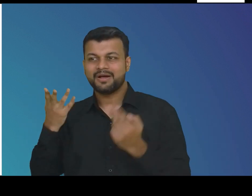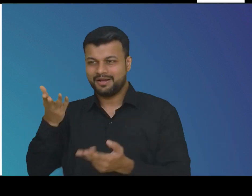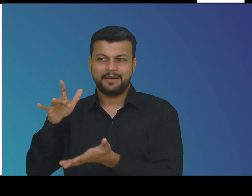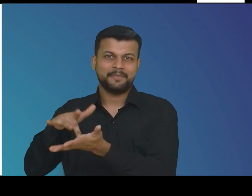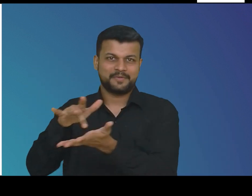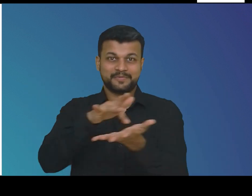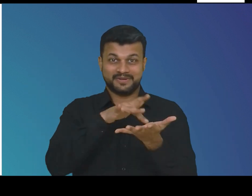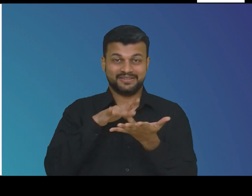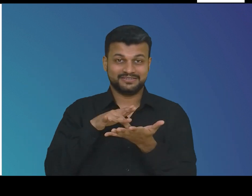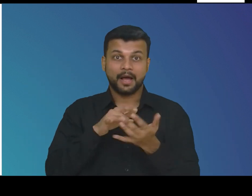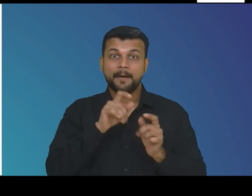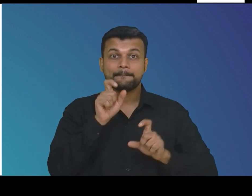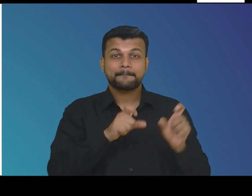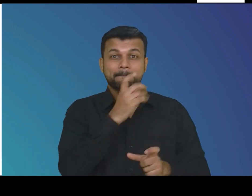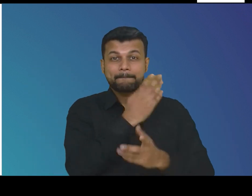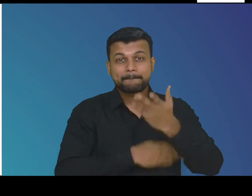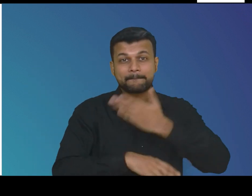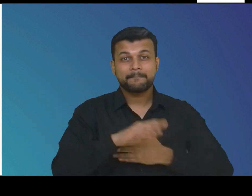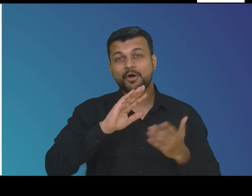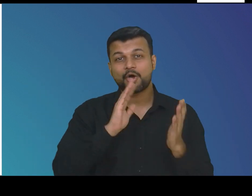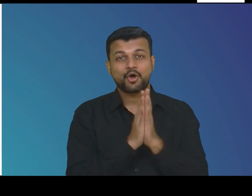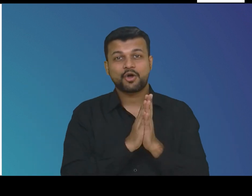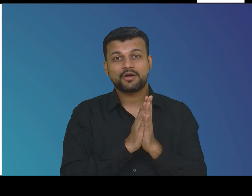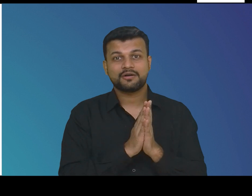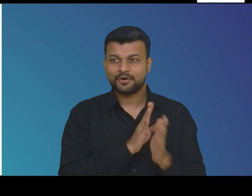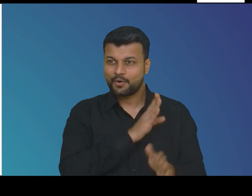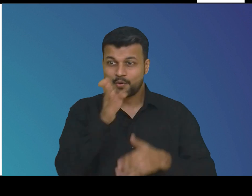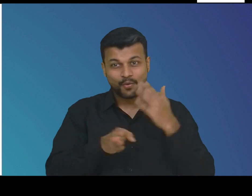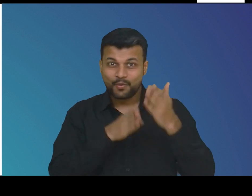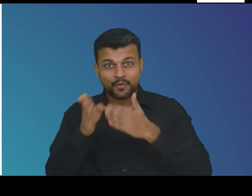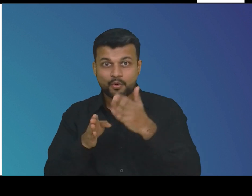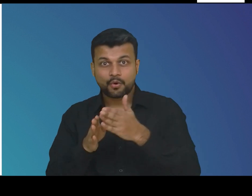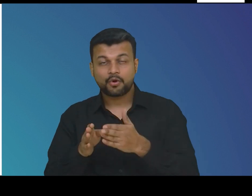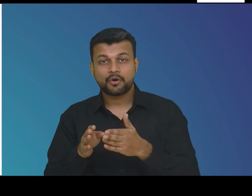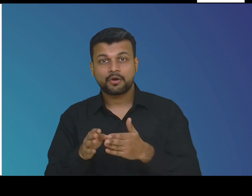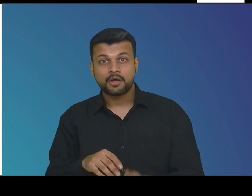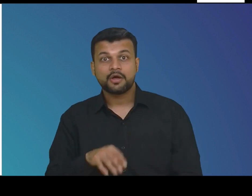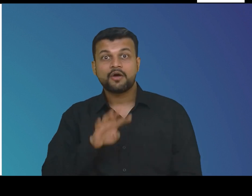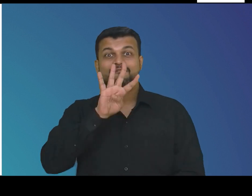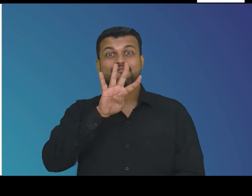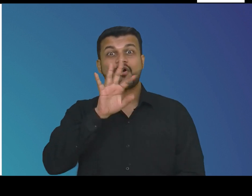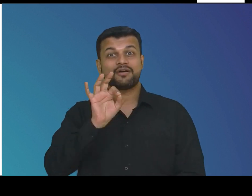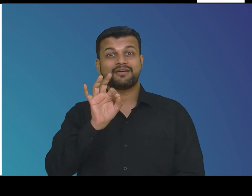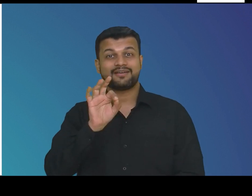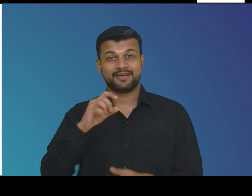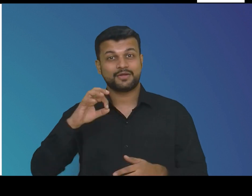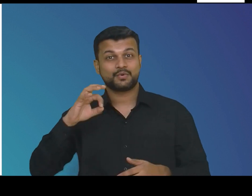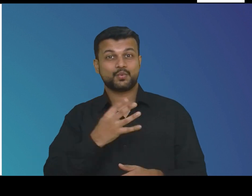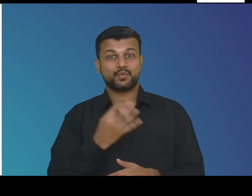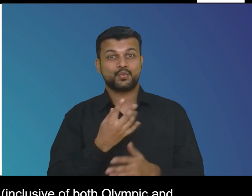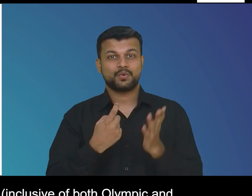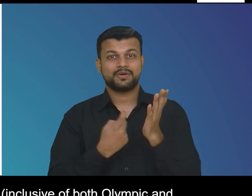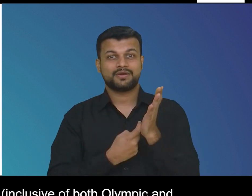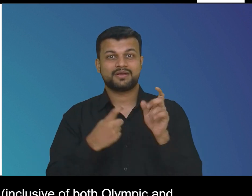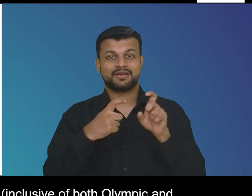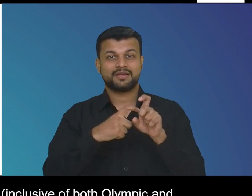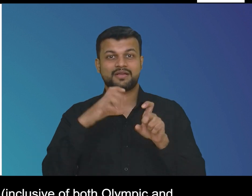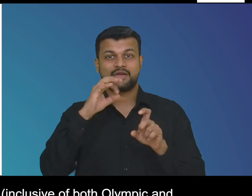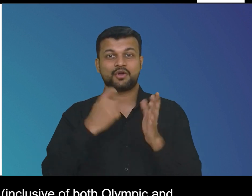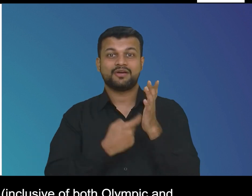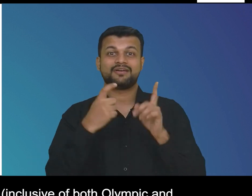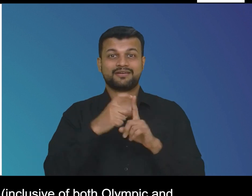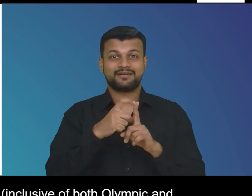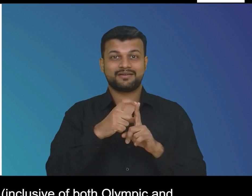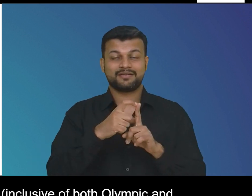triumph tears of joy and absolute resilience 40 world records were broken this summer some included